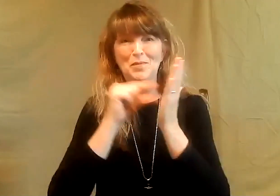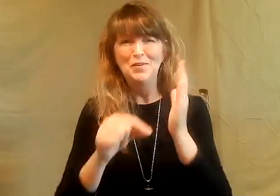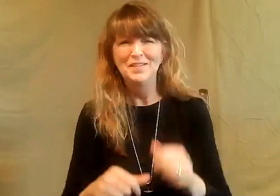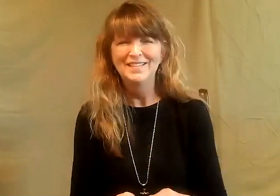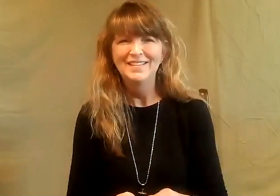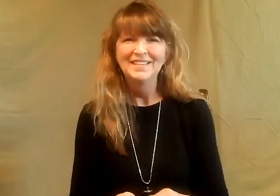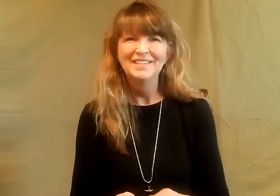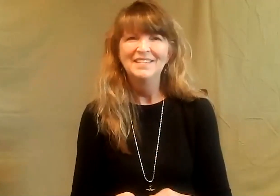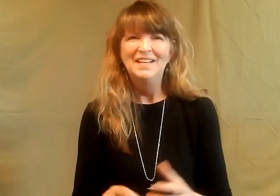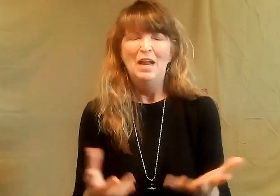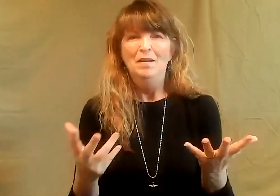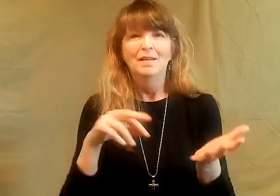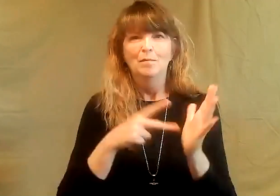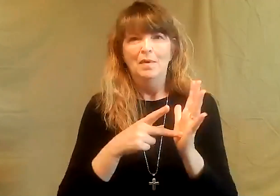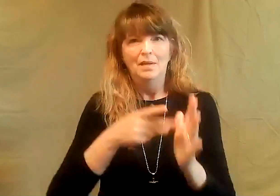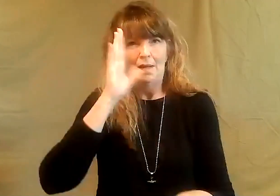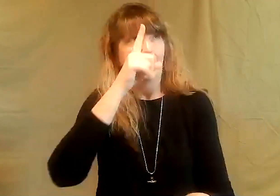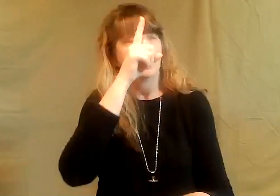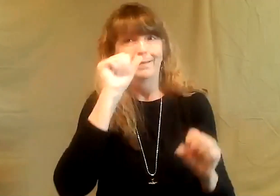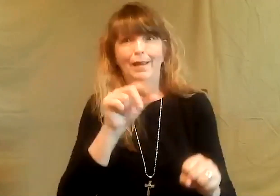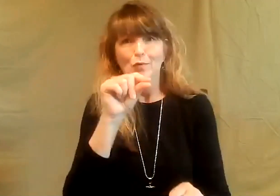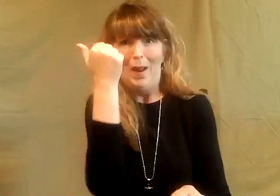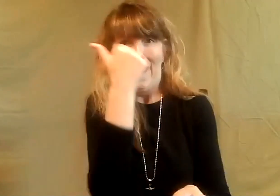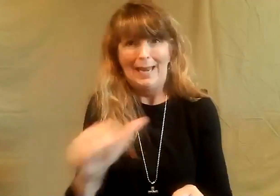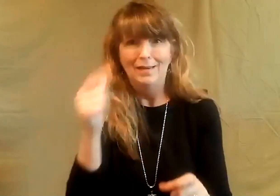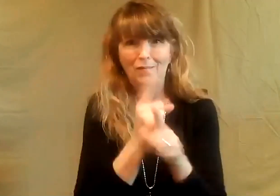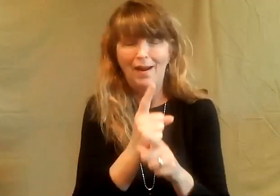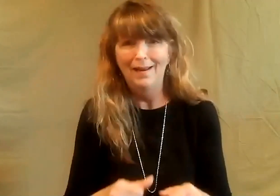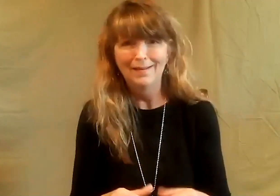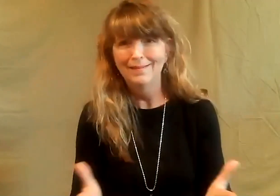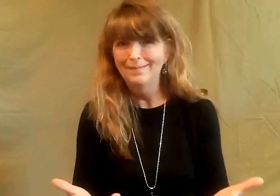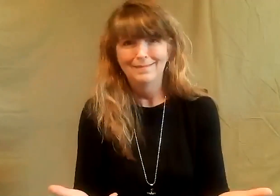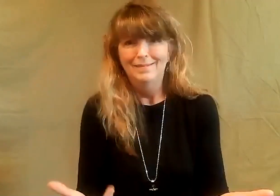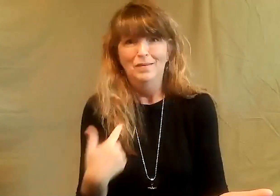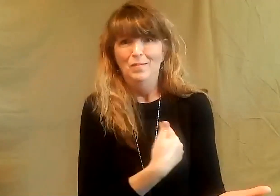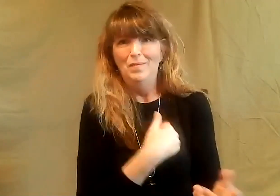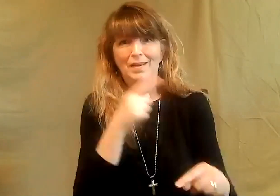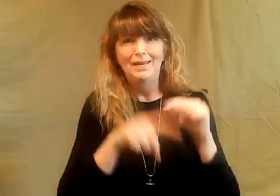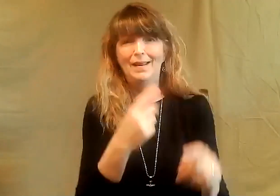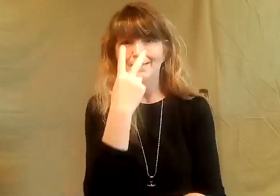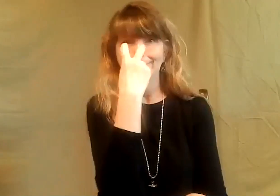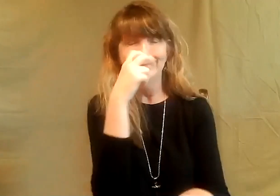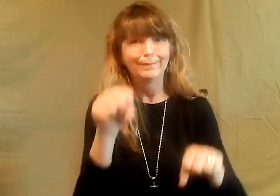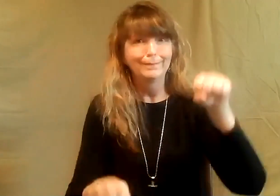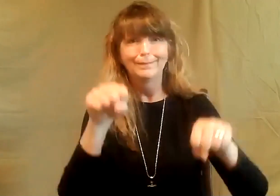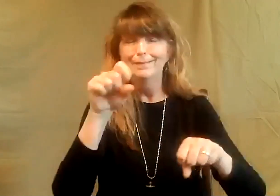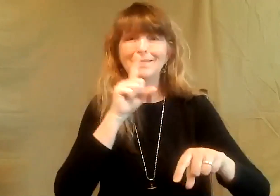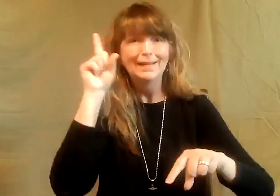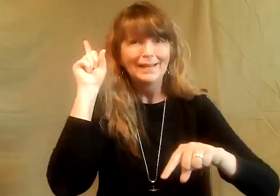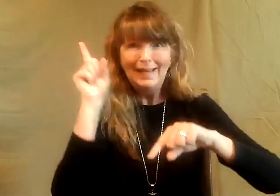isn't that a cool scripture story it means that god can do absolutely anything right we